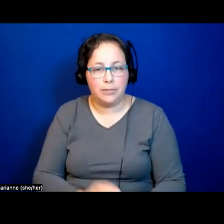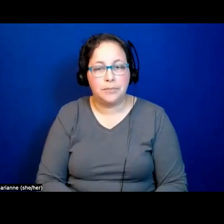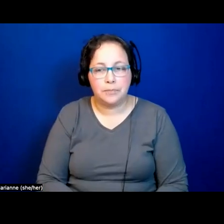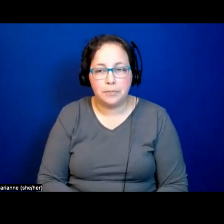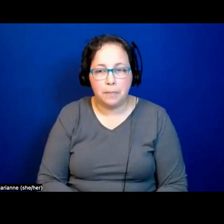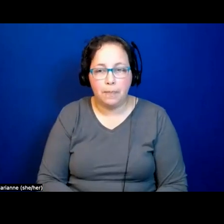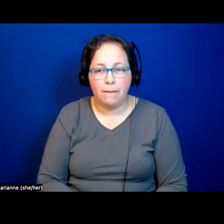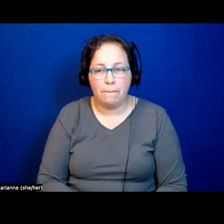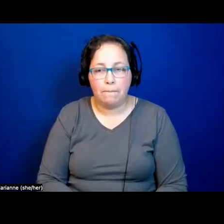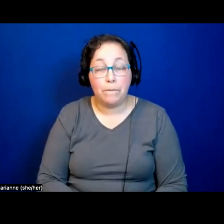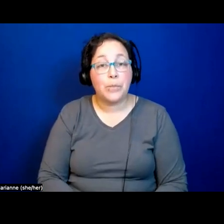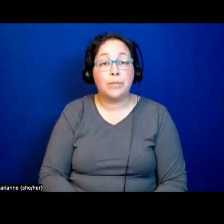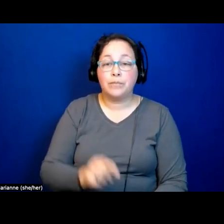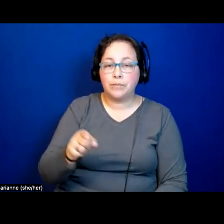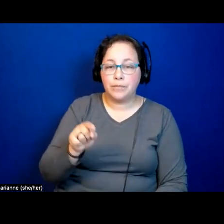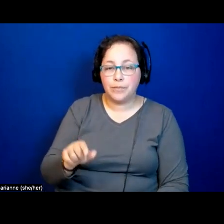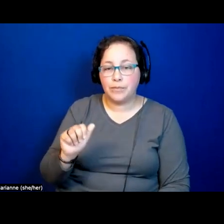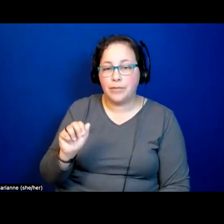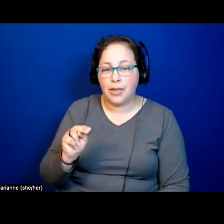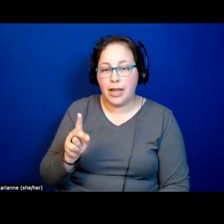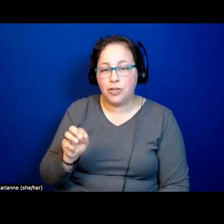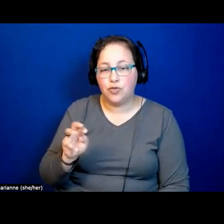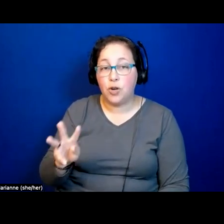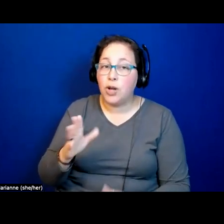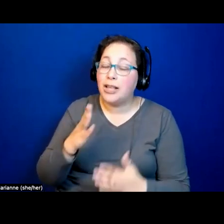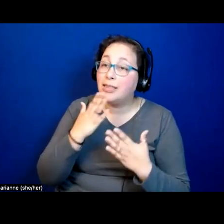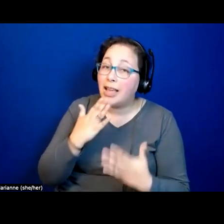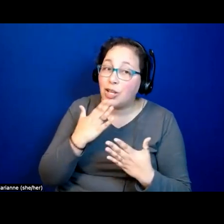Thank you. And finally, Abdul-Malik Simone.